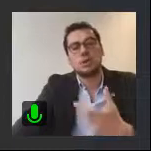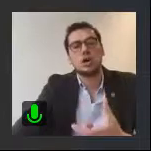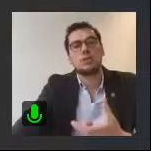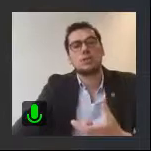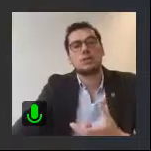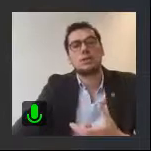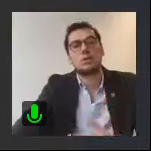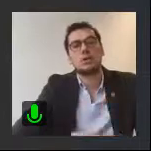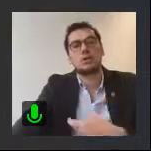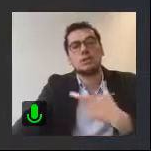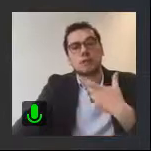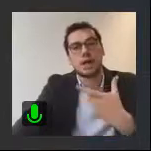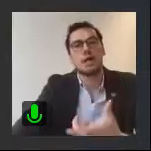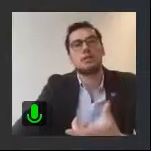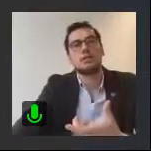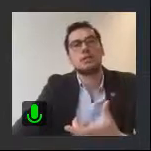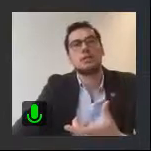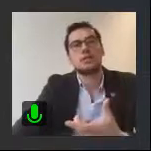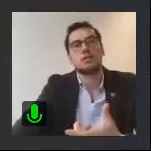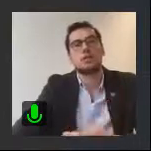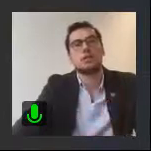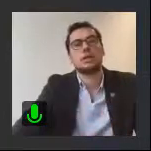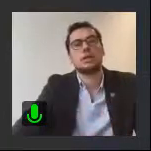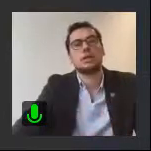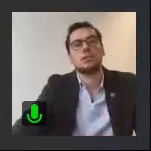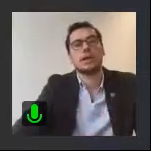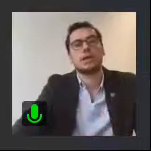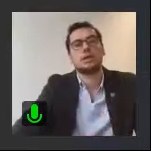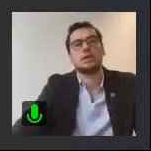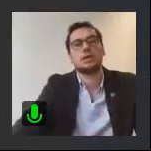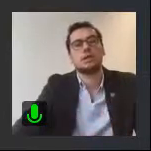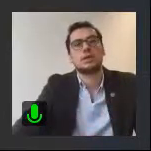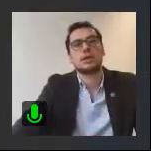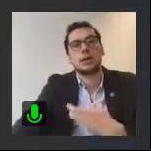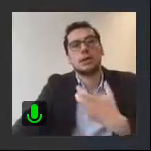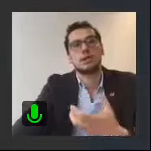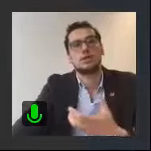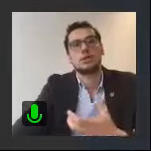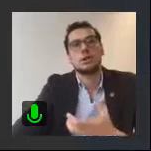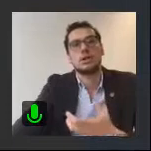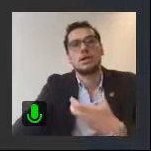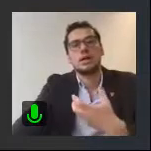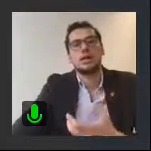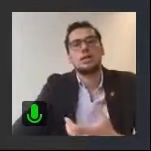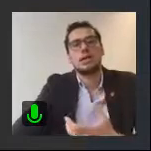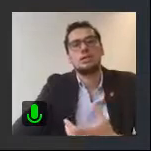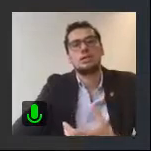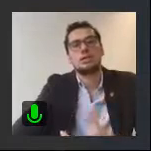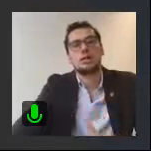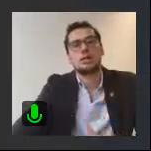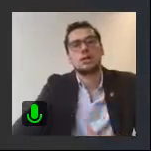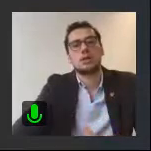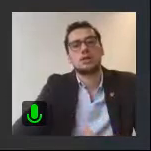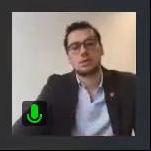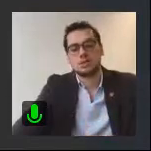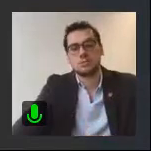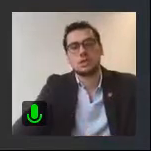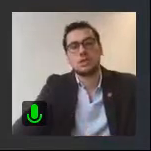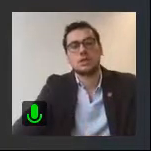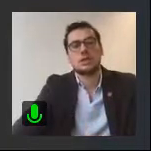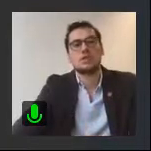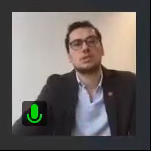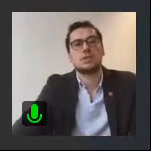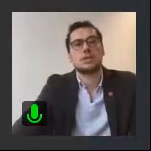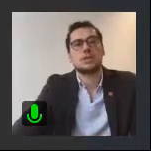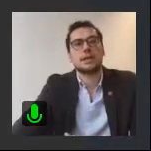employment inequalities, and regional disparities are strong, the question is